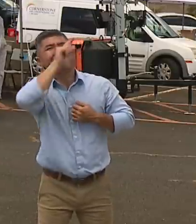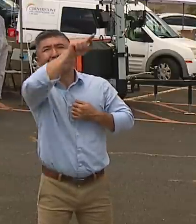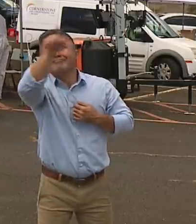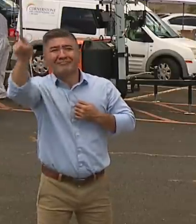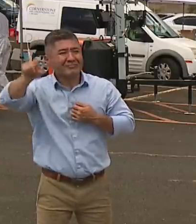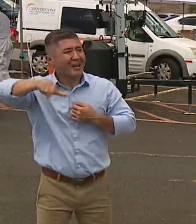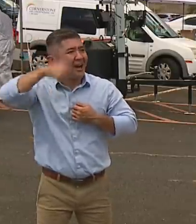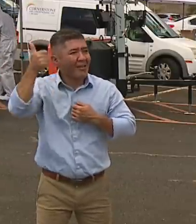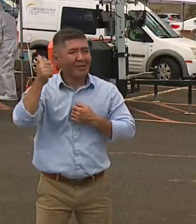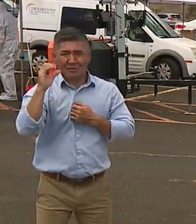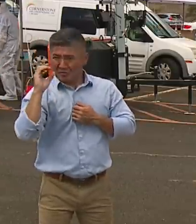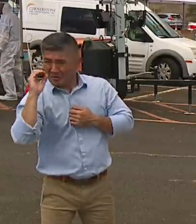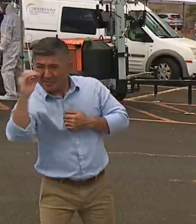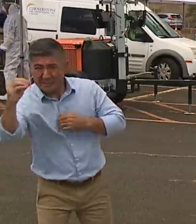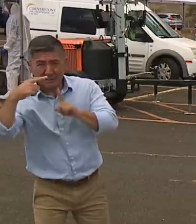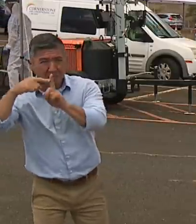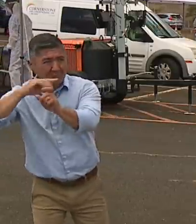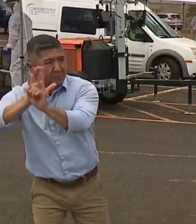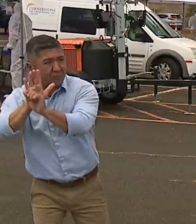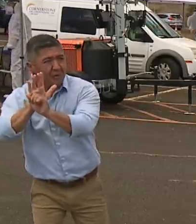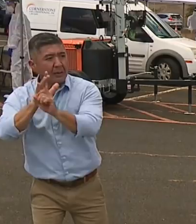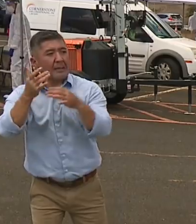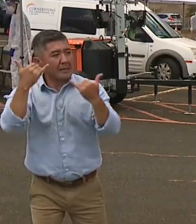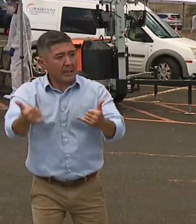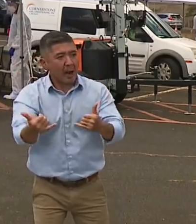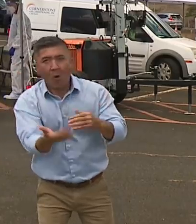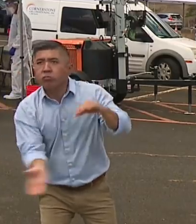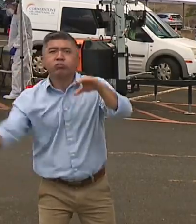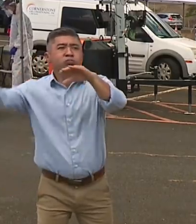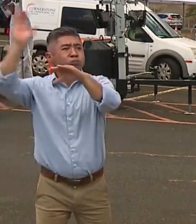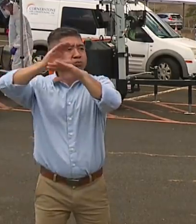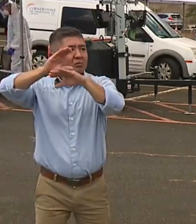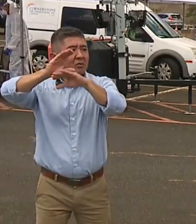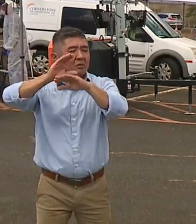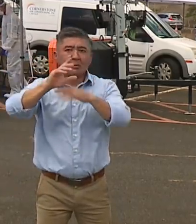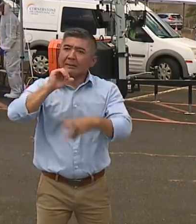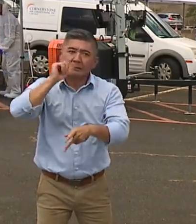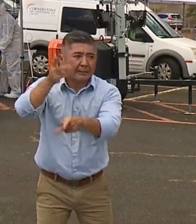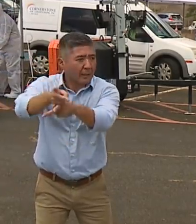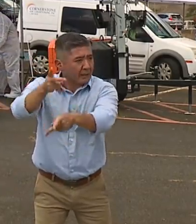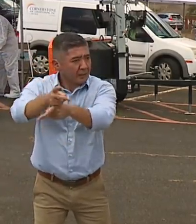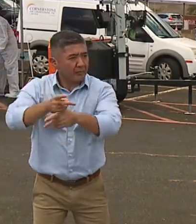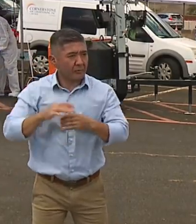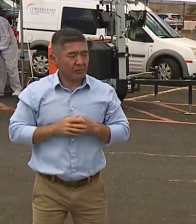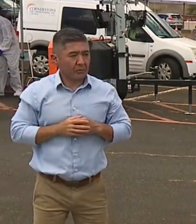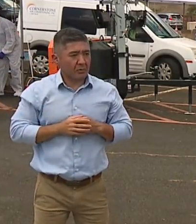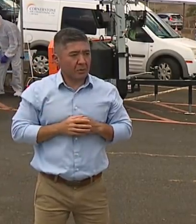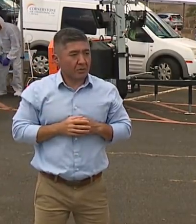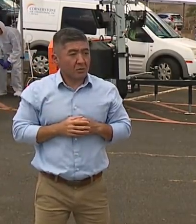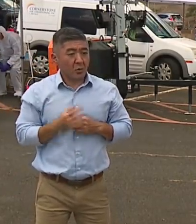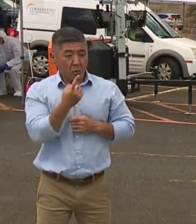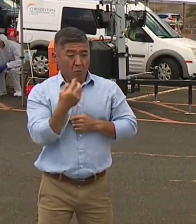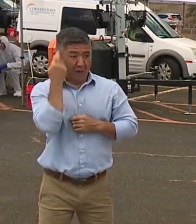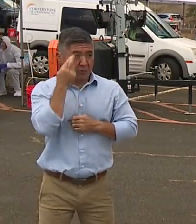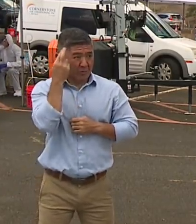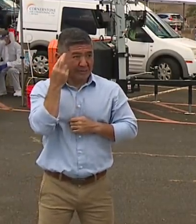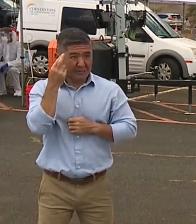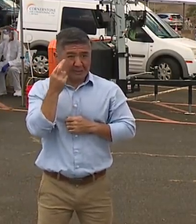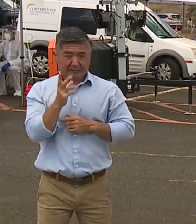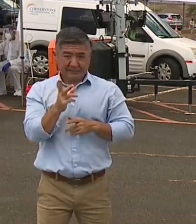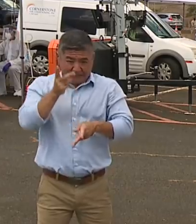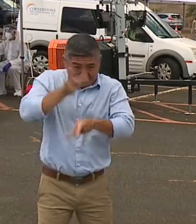because people became lax and other protocols weren't in place that we're putting in, which is surge testing, contact tracing, and isolation.